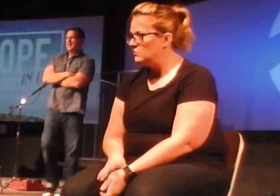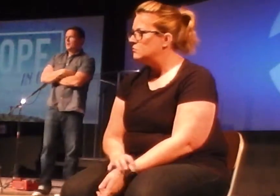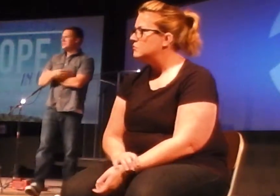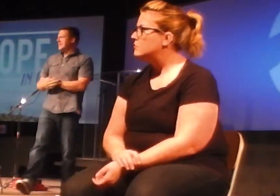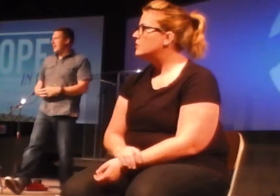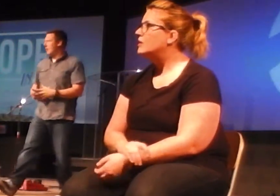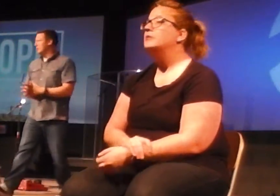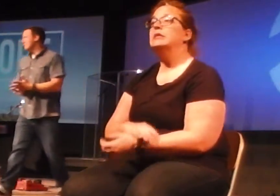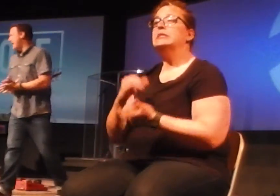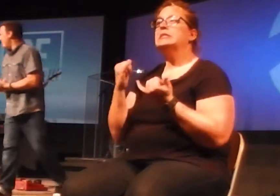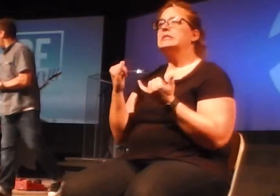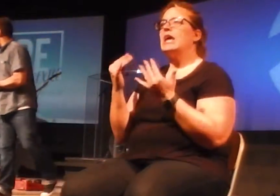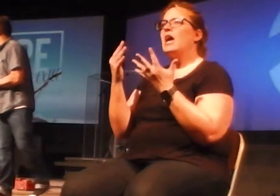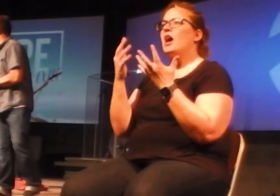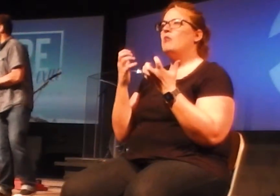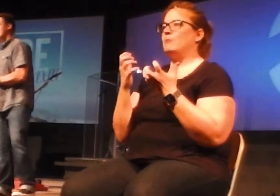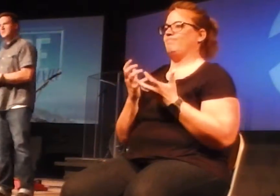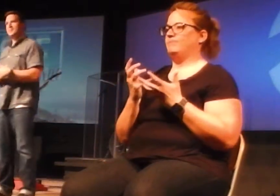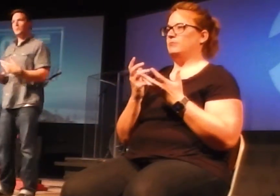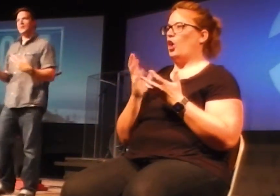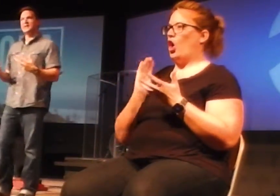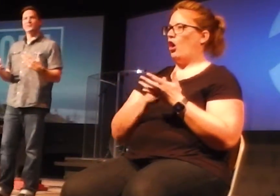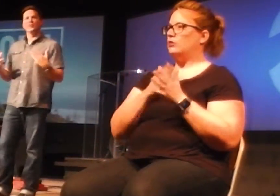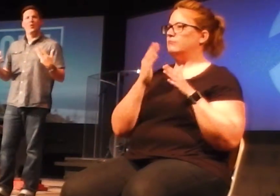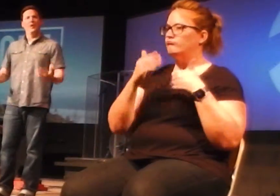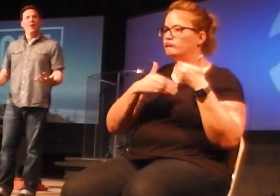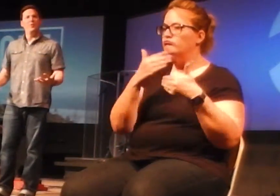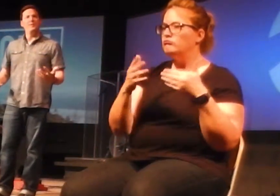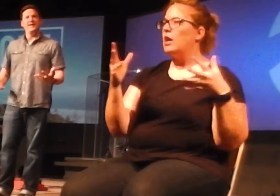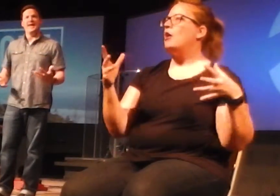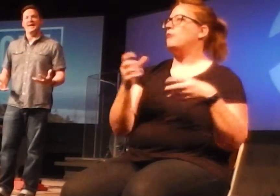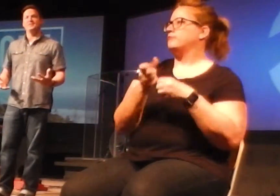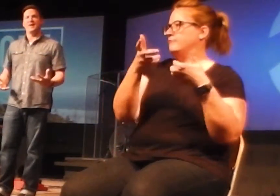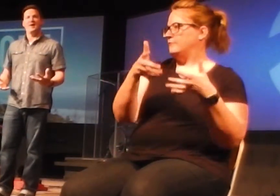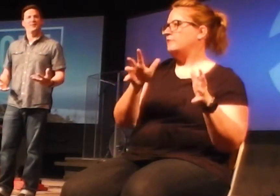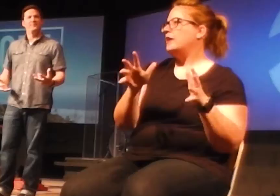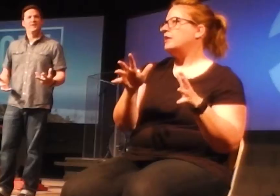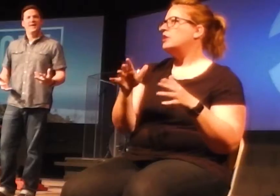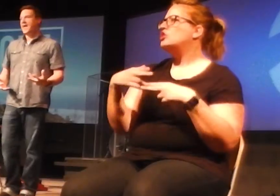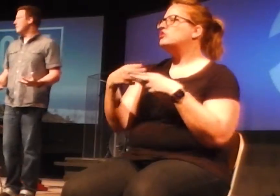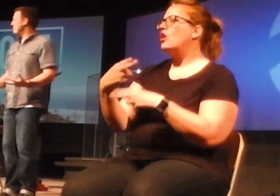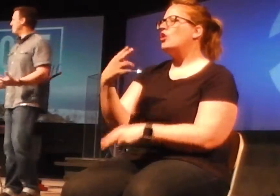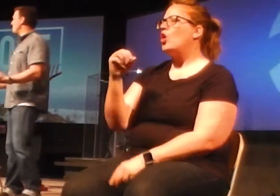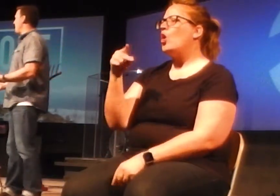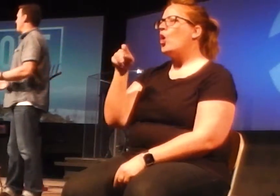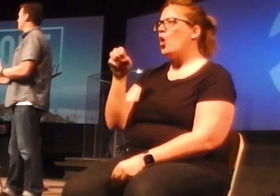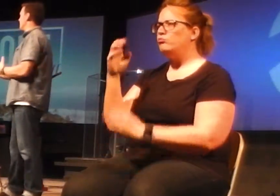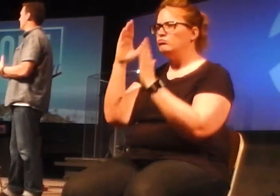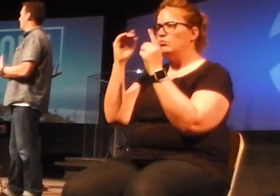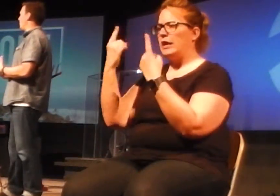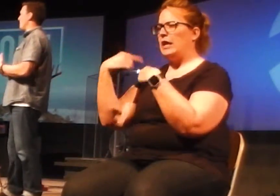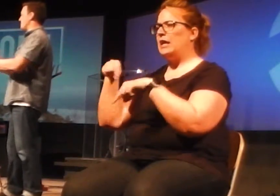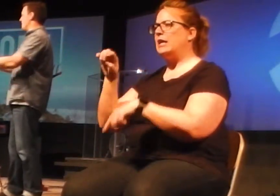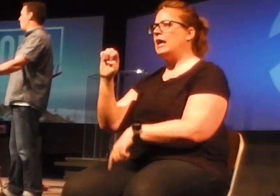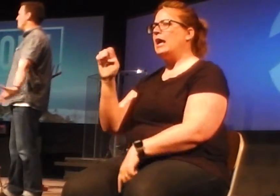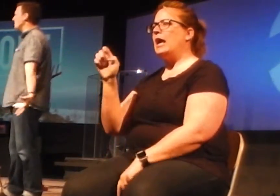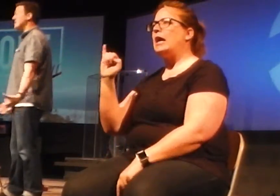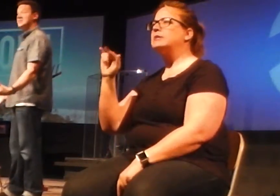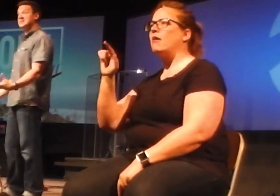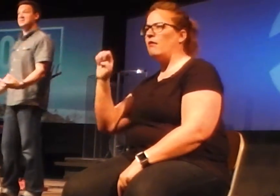Today I want to wrap up the series we've been working through called Hope in Exile. And we've just been asking the question, when you're in a season